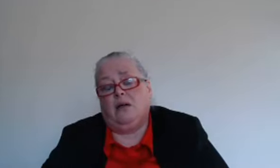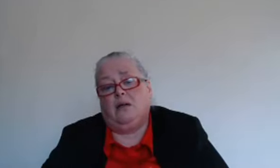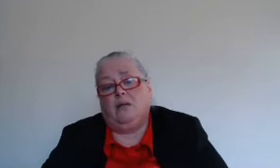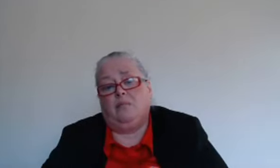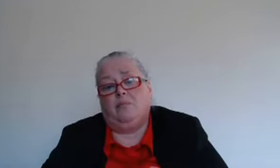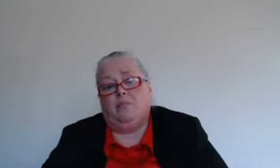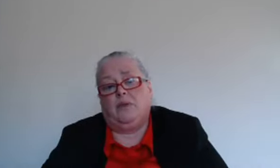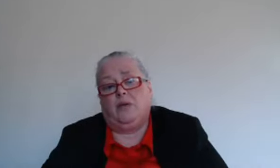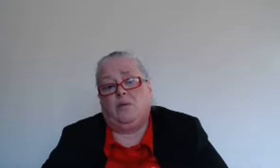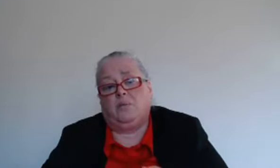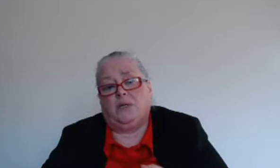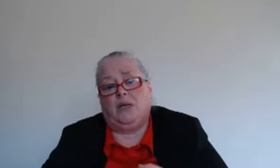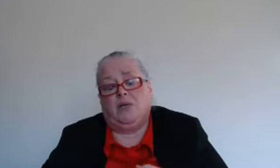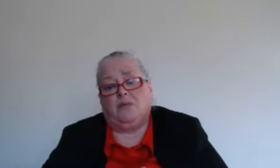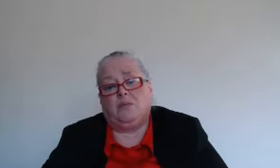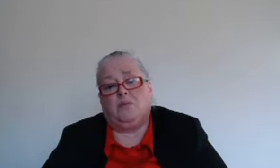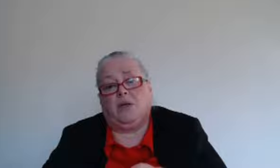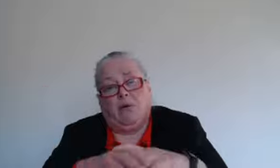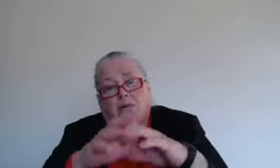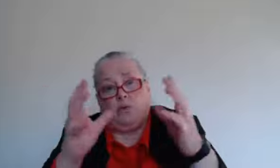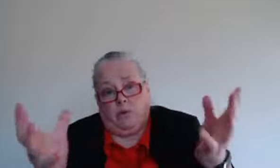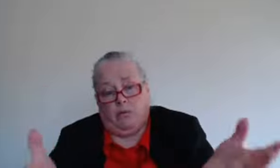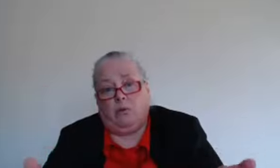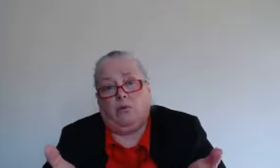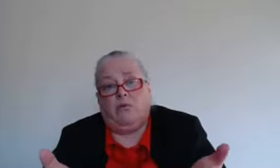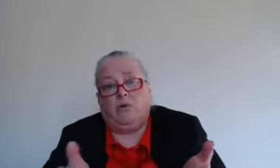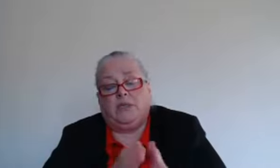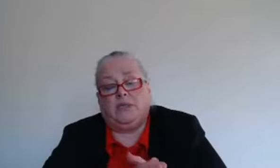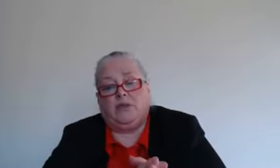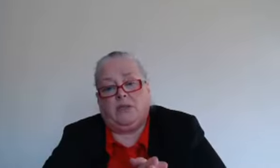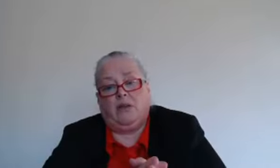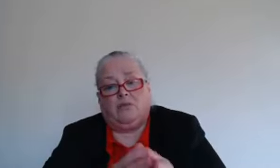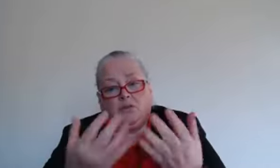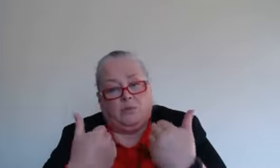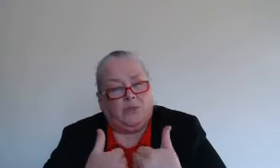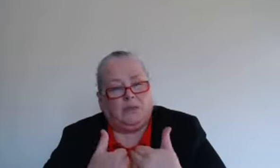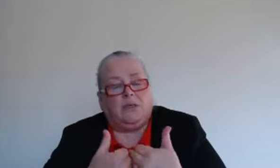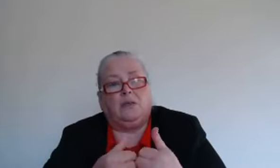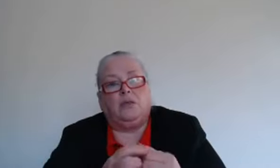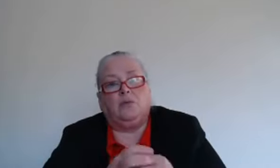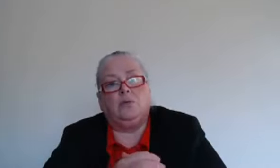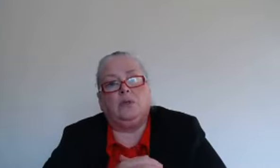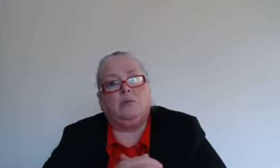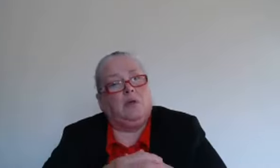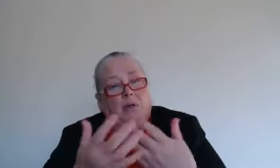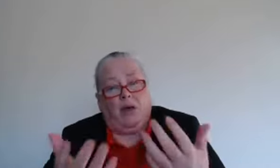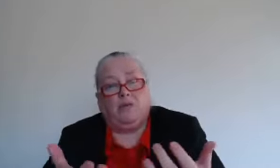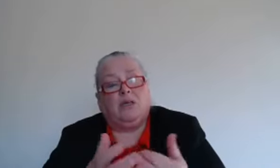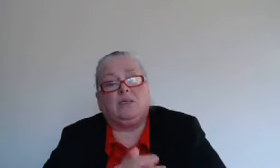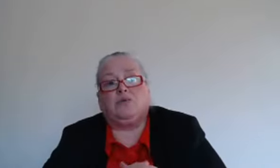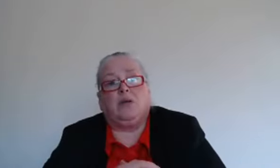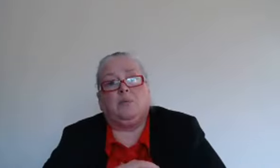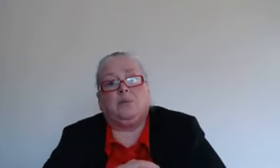sometimes you know particularly if it's something around what you're avoiding yourself or something that's on you maybe you haven't asked for help